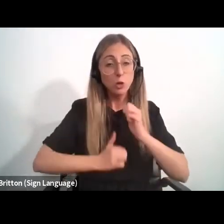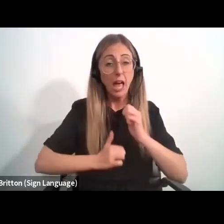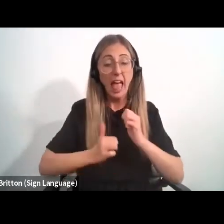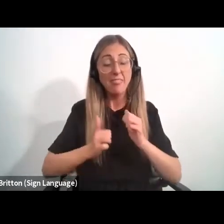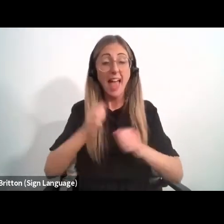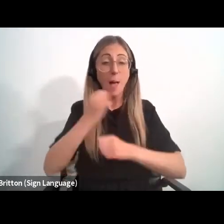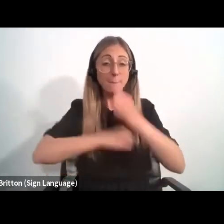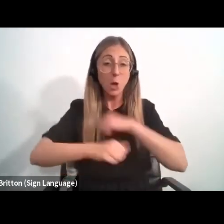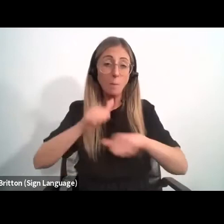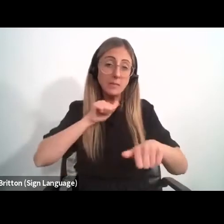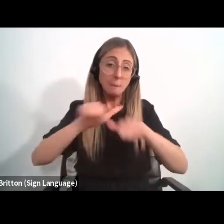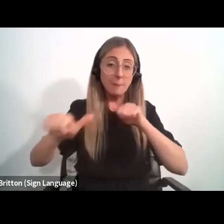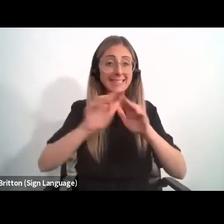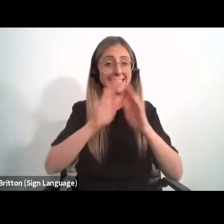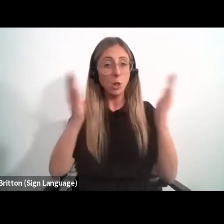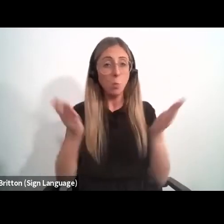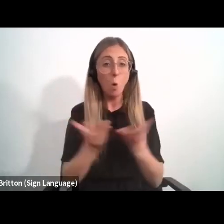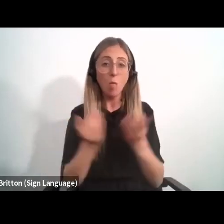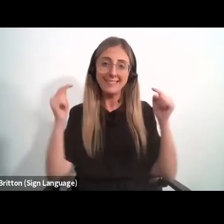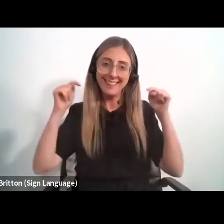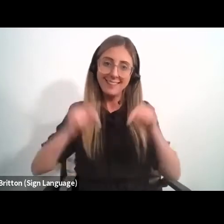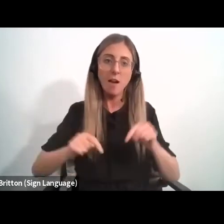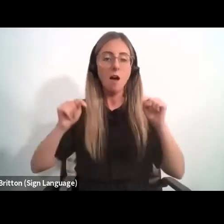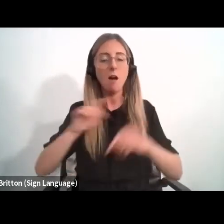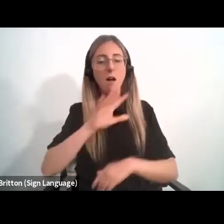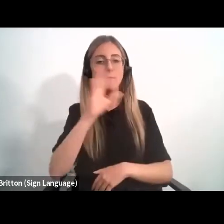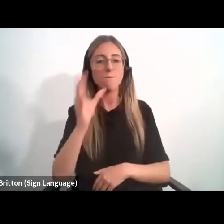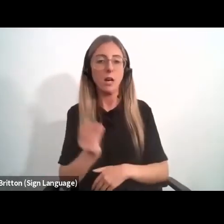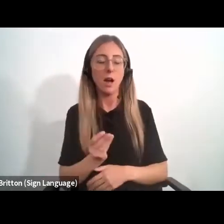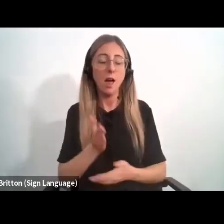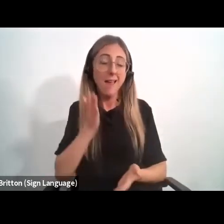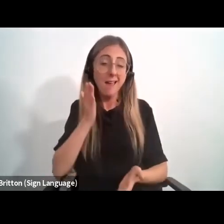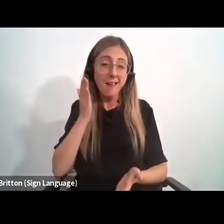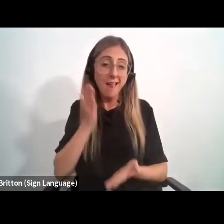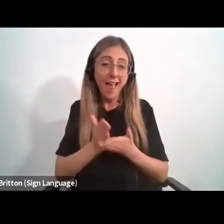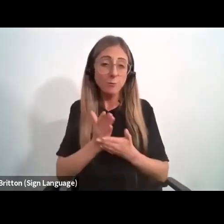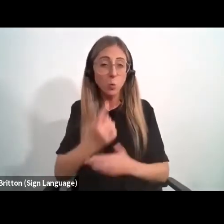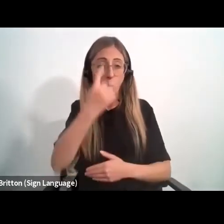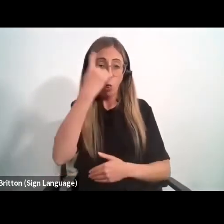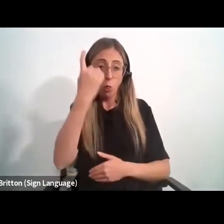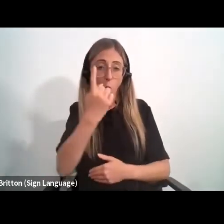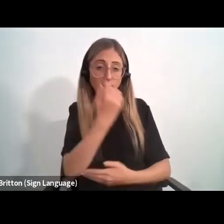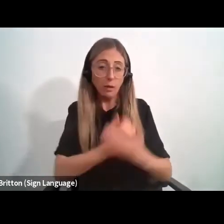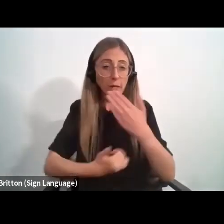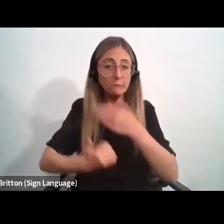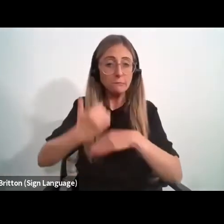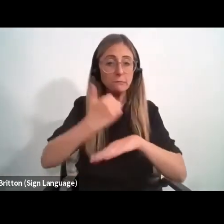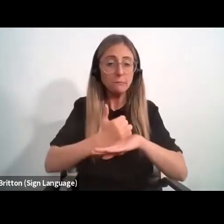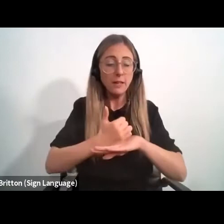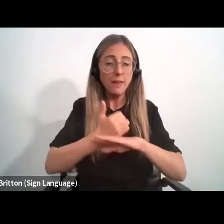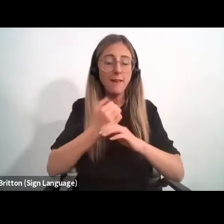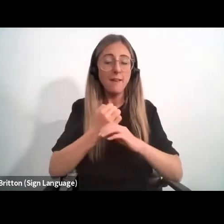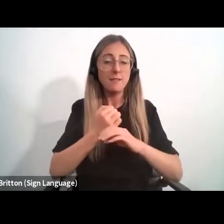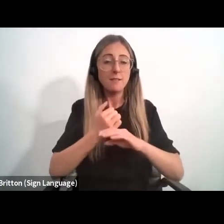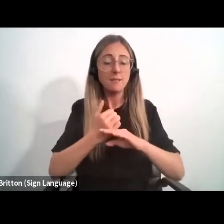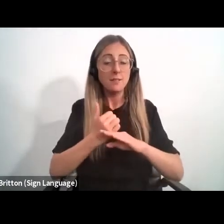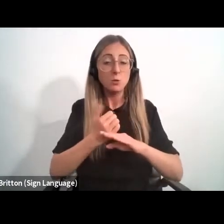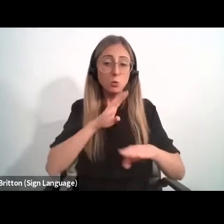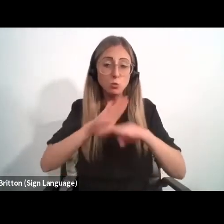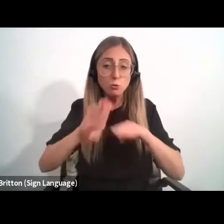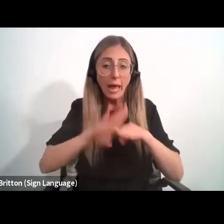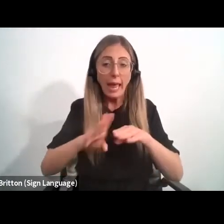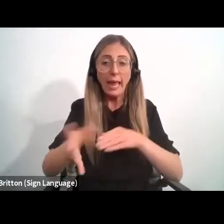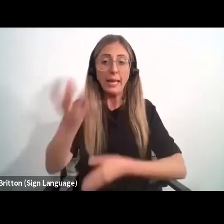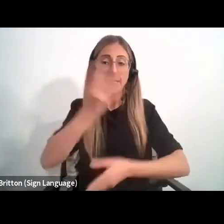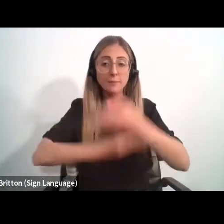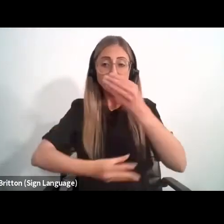the world right here at home. We must thoughtfully construct a strong foundation to train and retain our